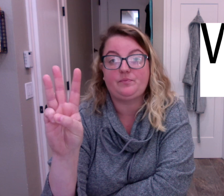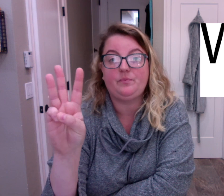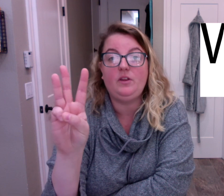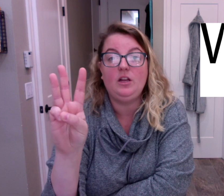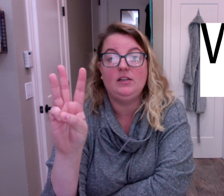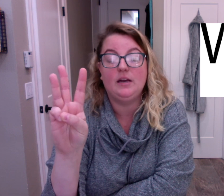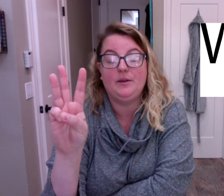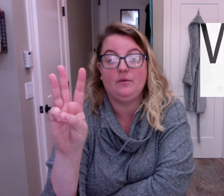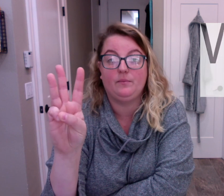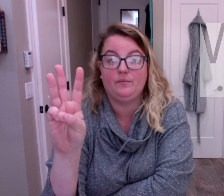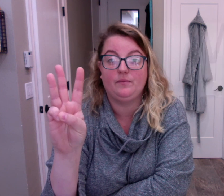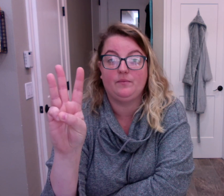W.